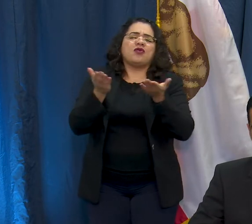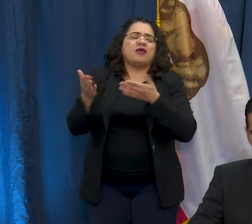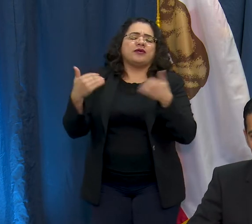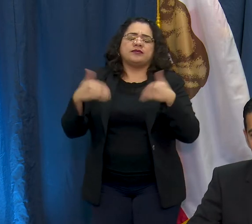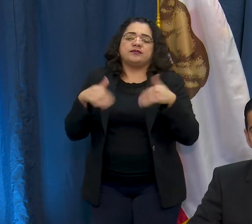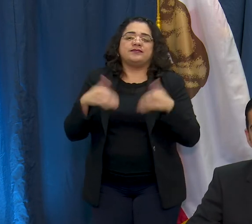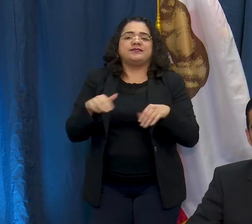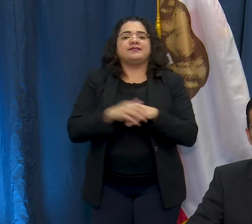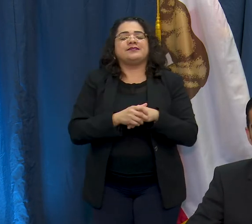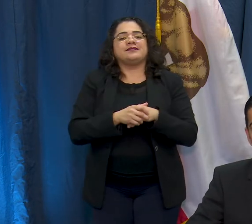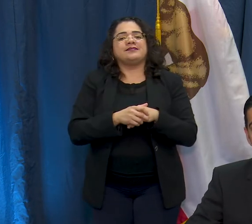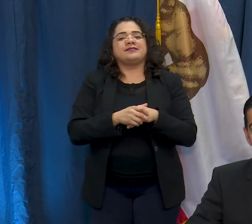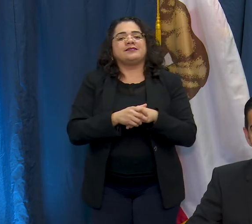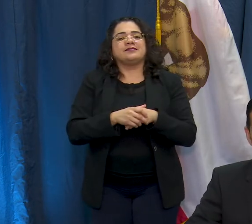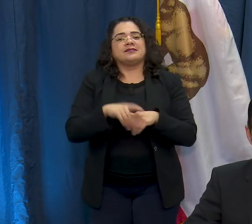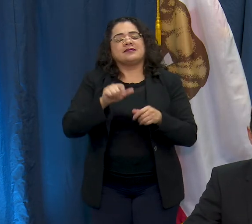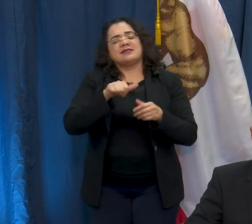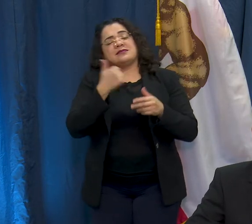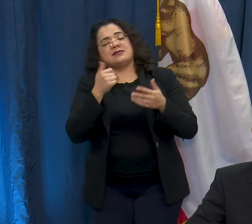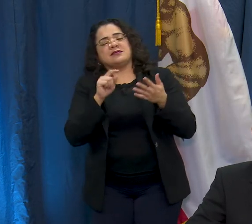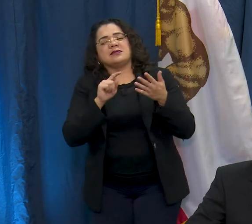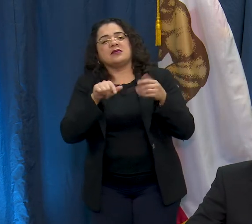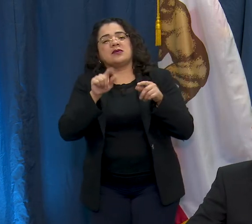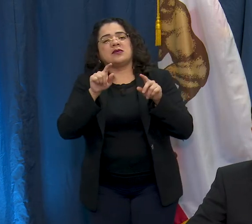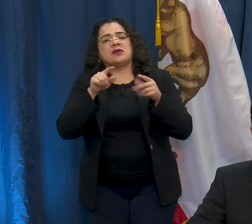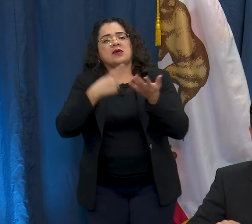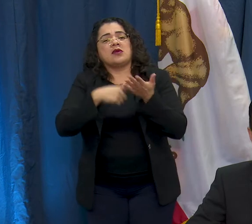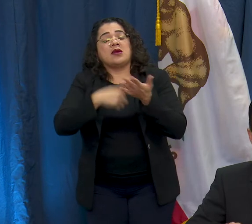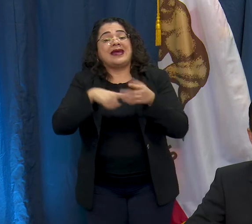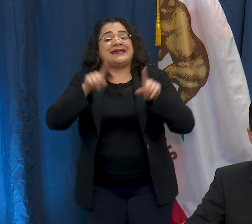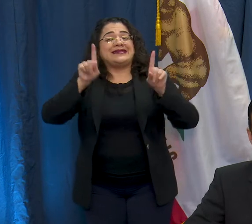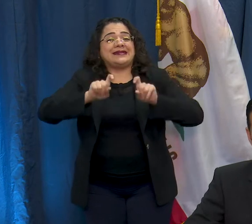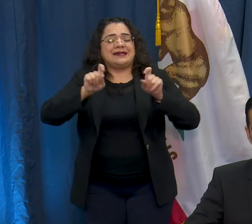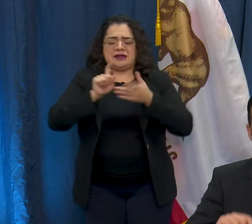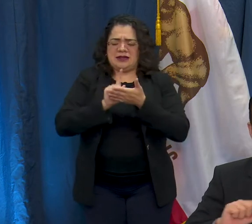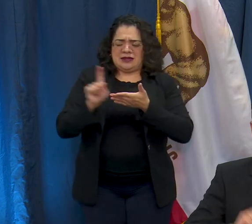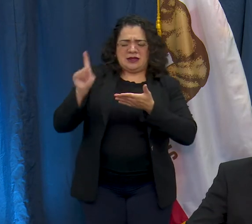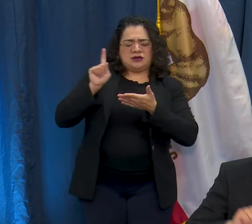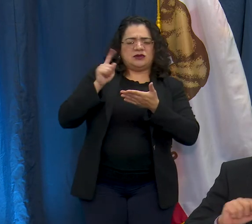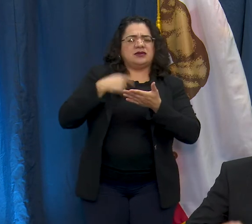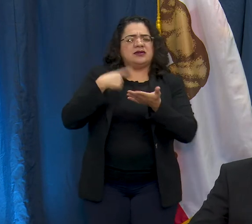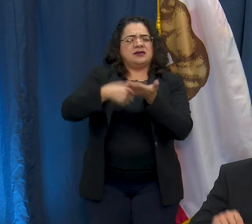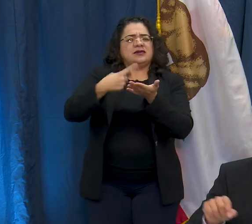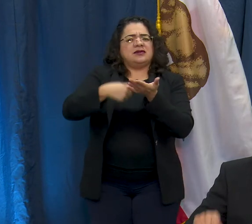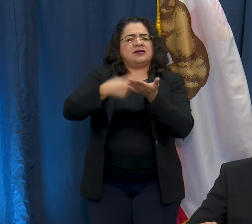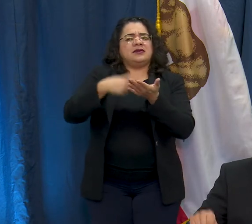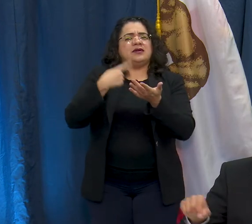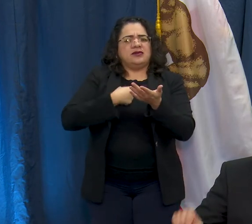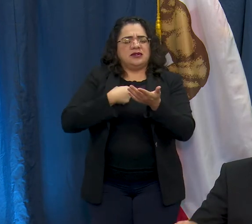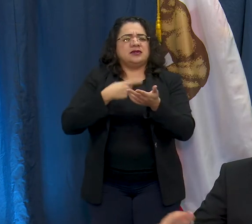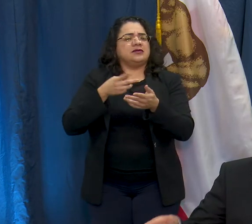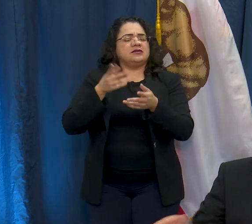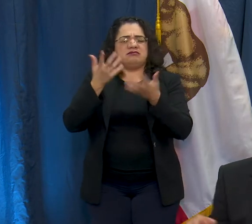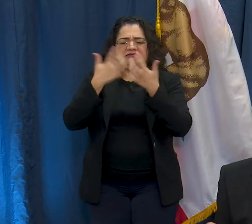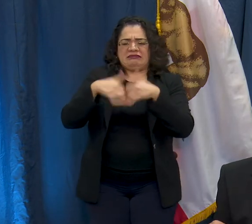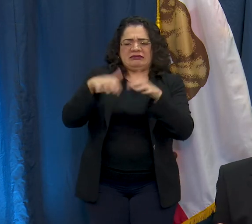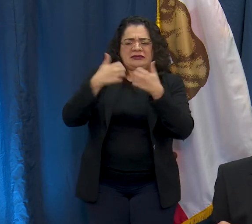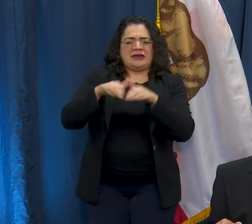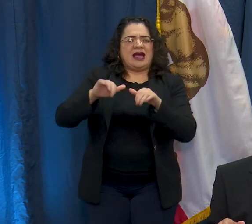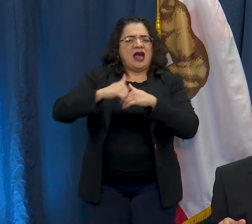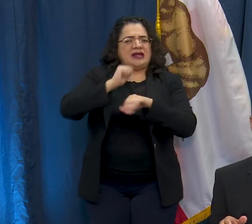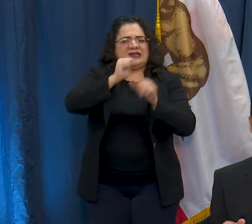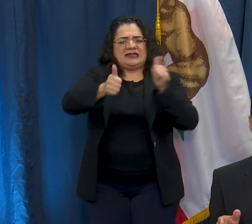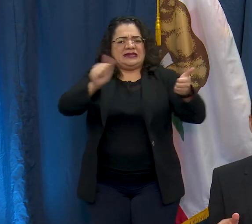to one other thing as it relates to testing. I mentioned last week that we have been ramping up our testing in the City of Long Beach.